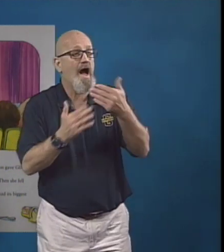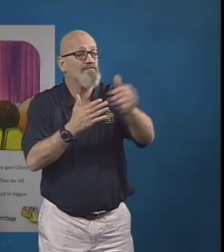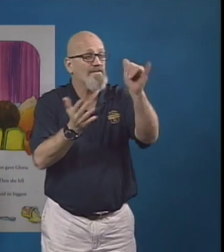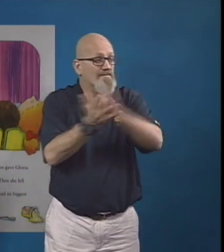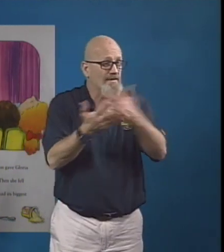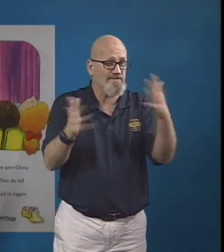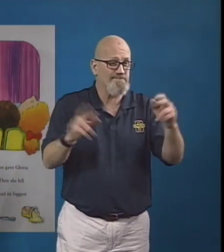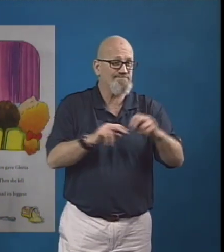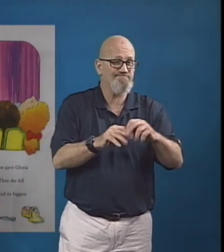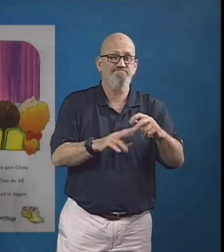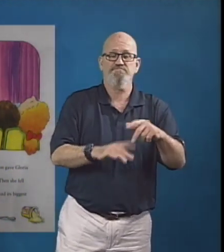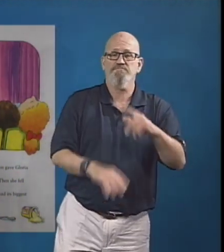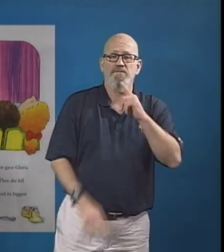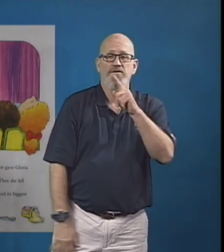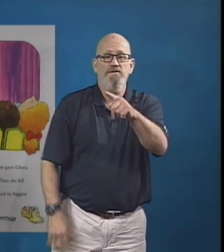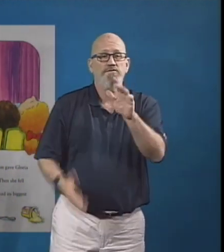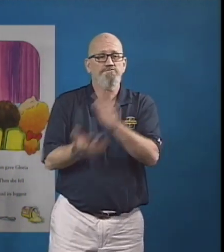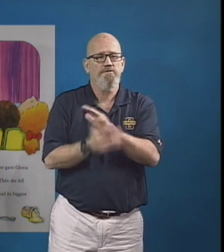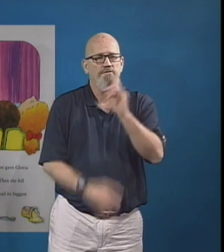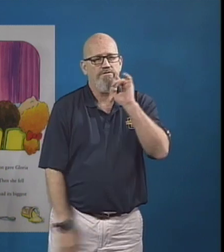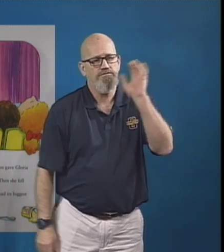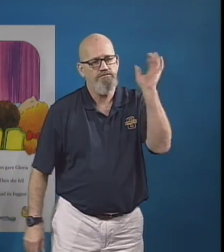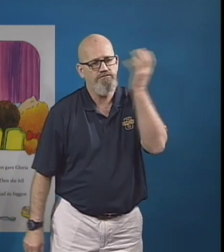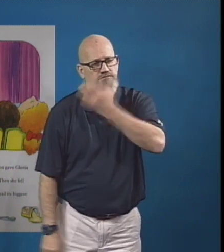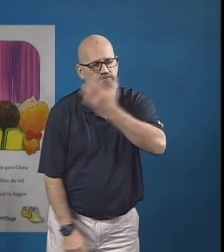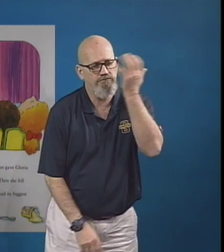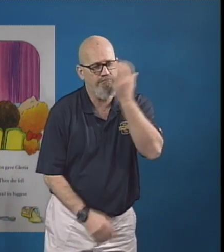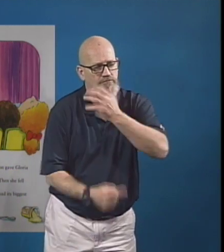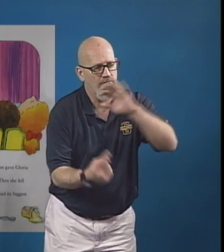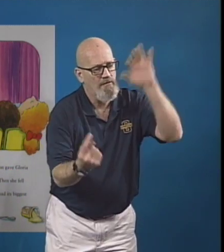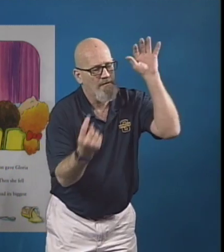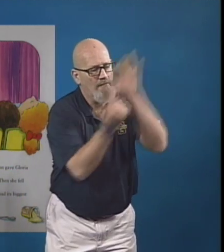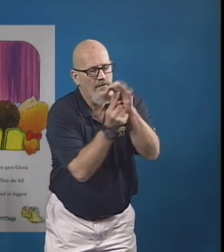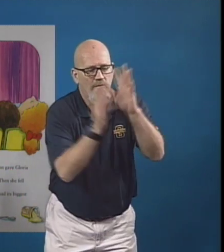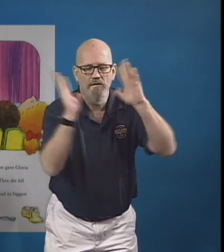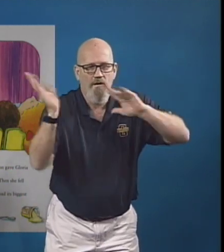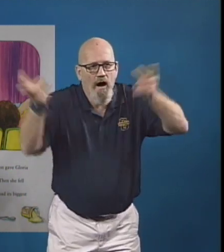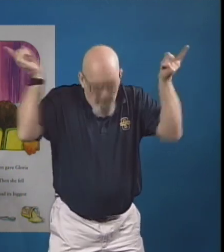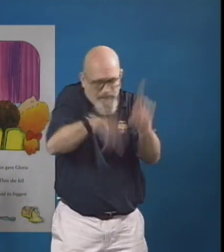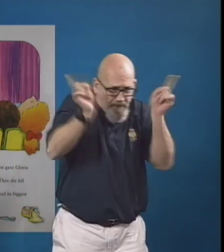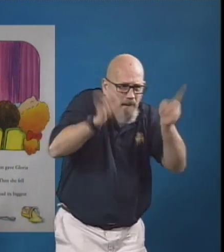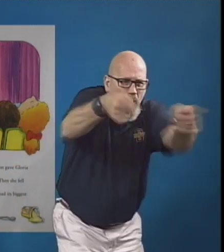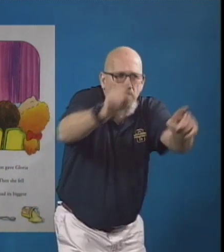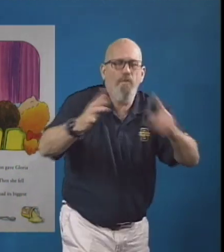After Gloria left, Knappville School had its biggest accident ever.